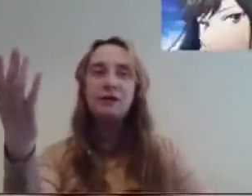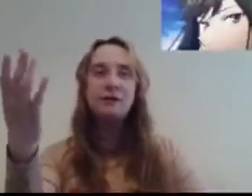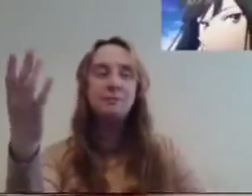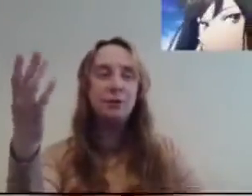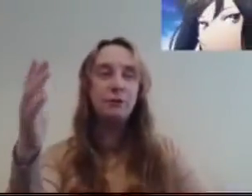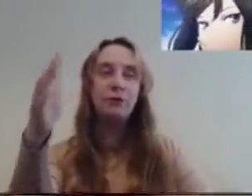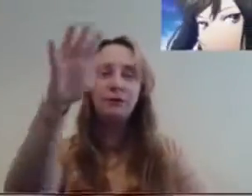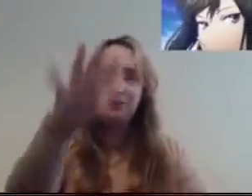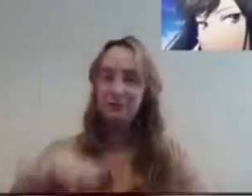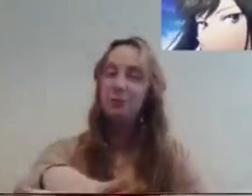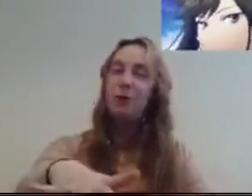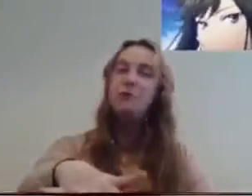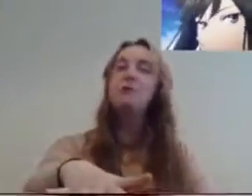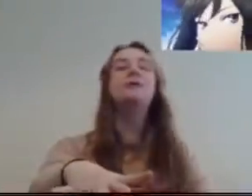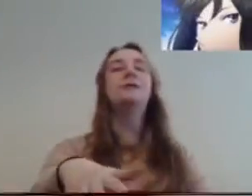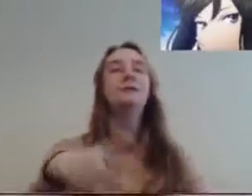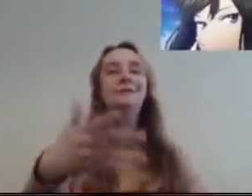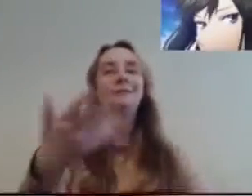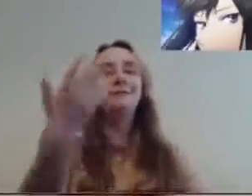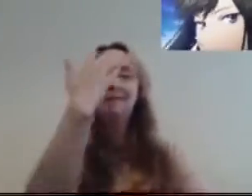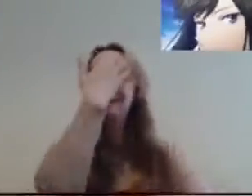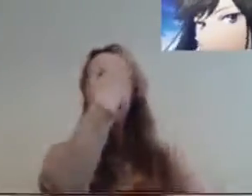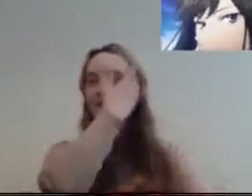this. The time has not yet come.